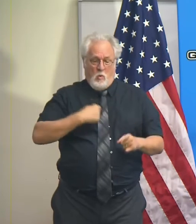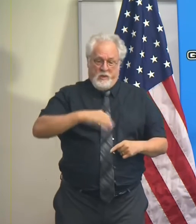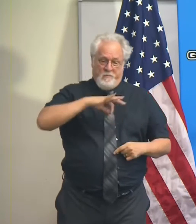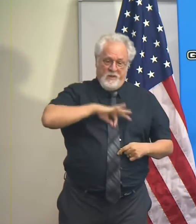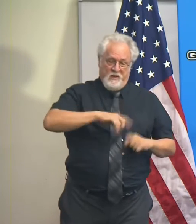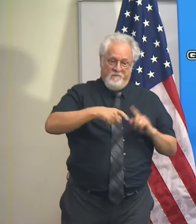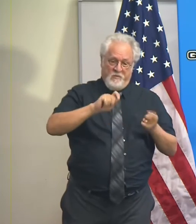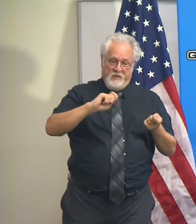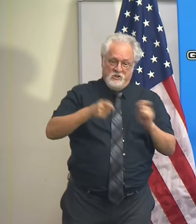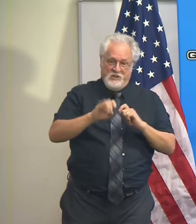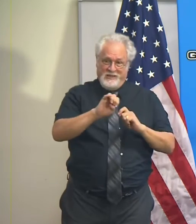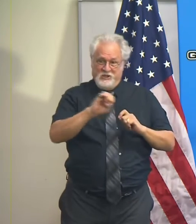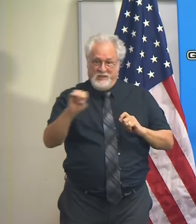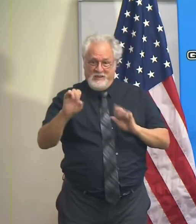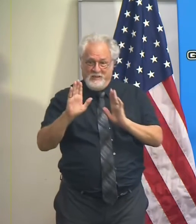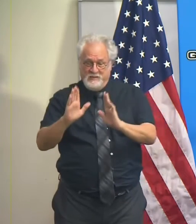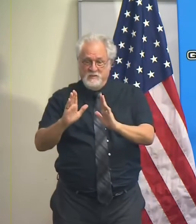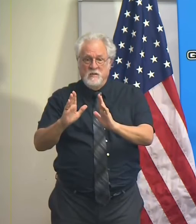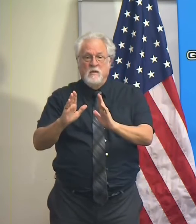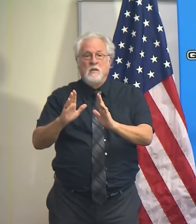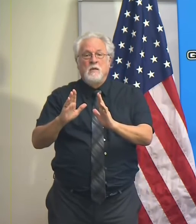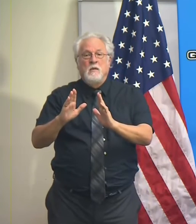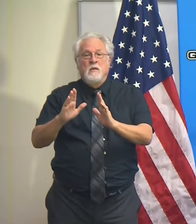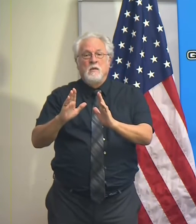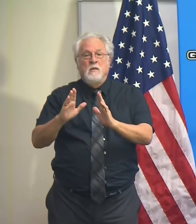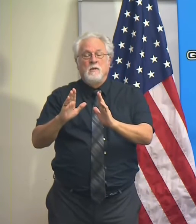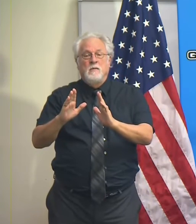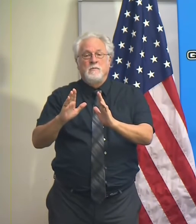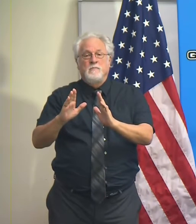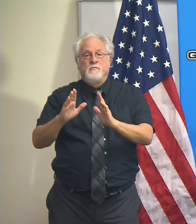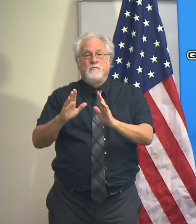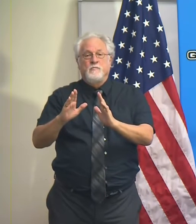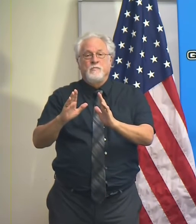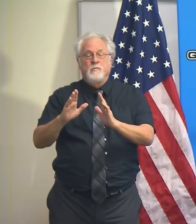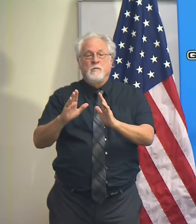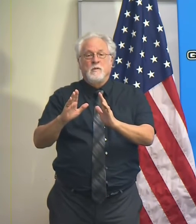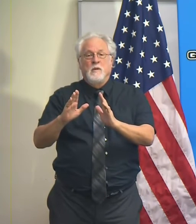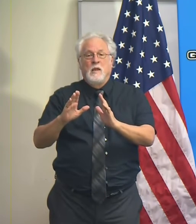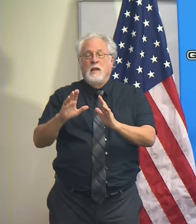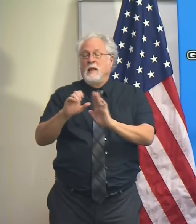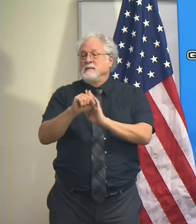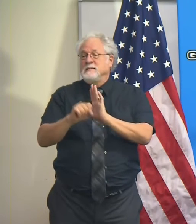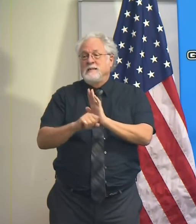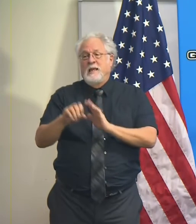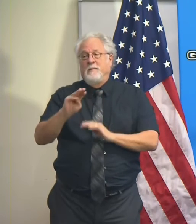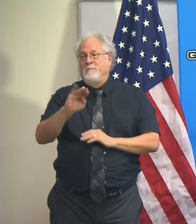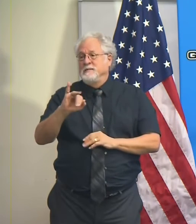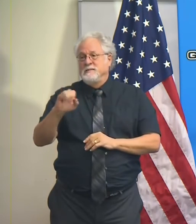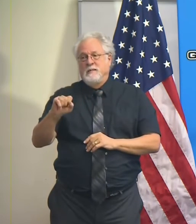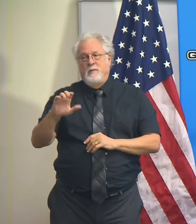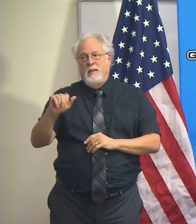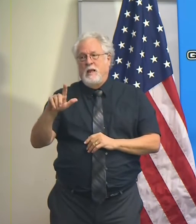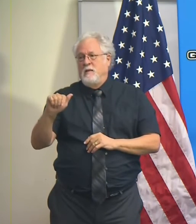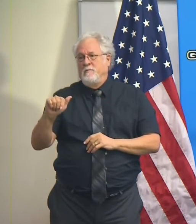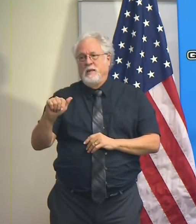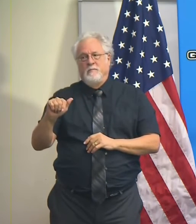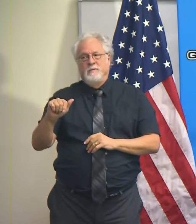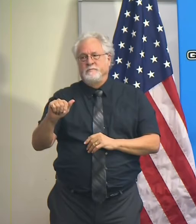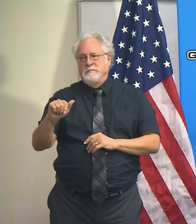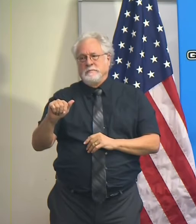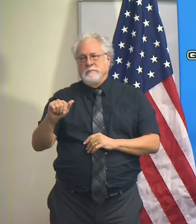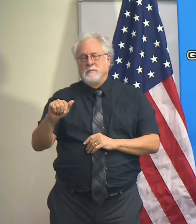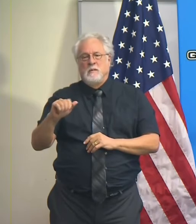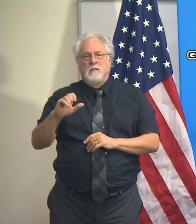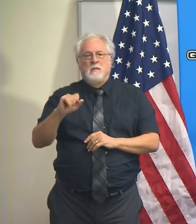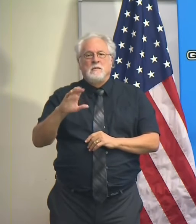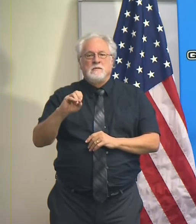from the changes over the last 36 hours or so, the states of Mississippi and Alabama did not. And